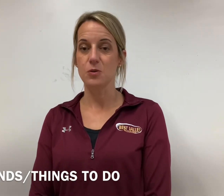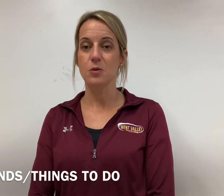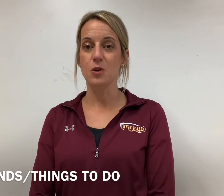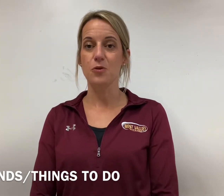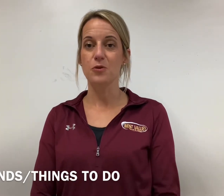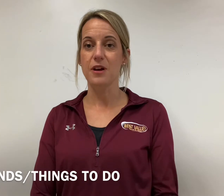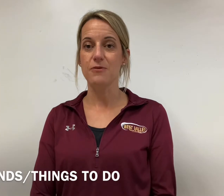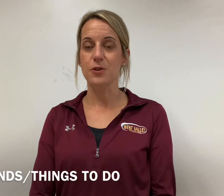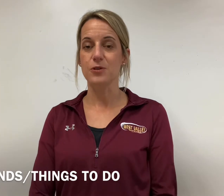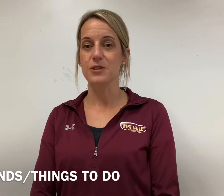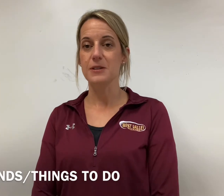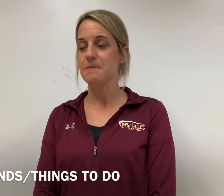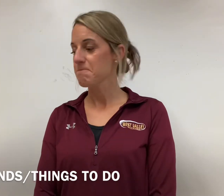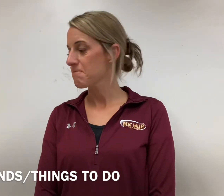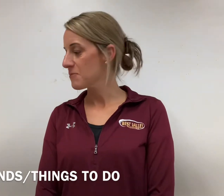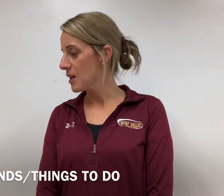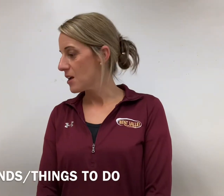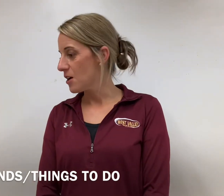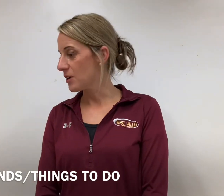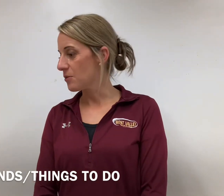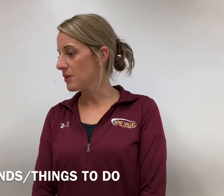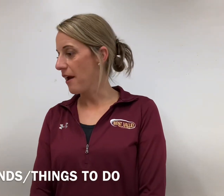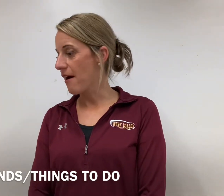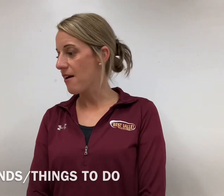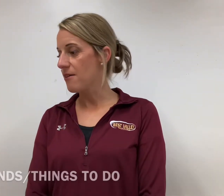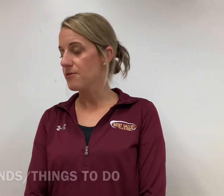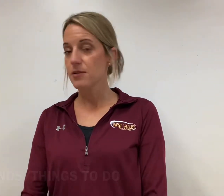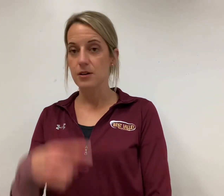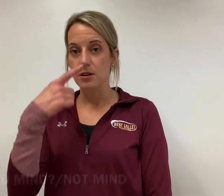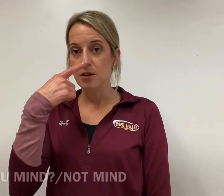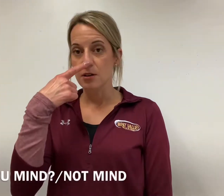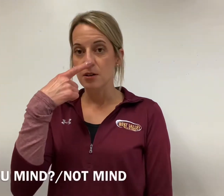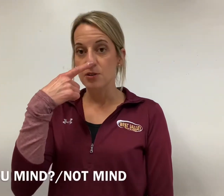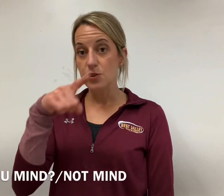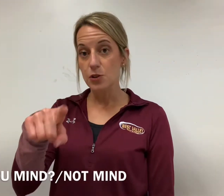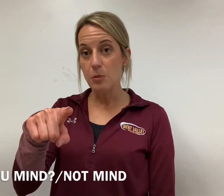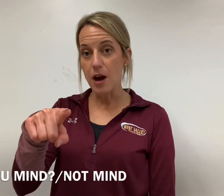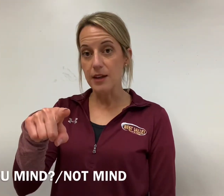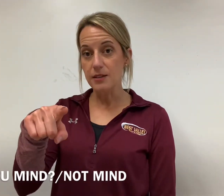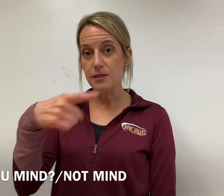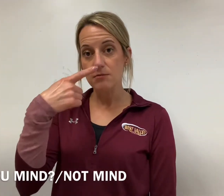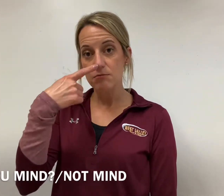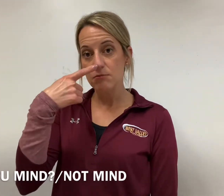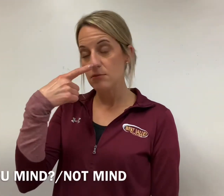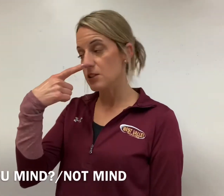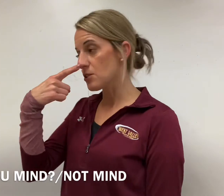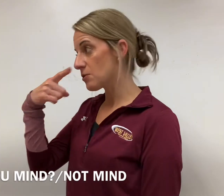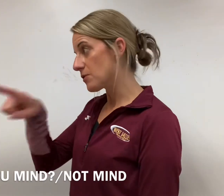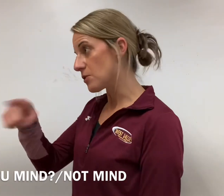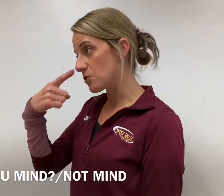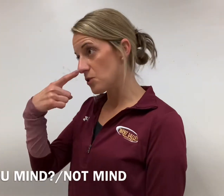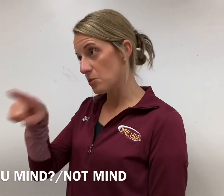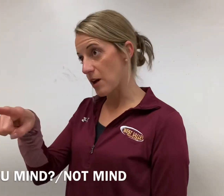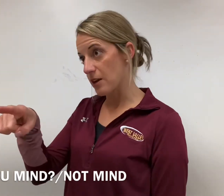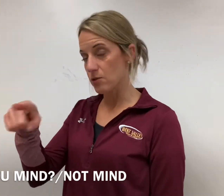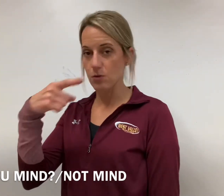we'll go through that first okay we have do you mind this is review do you mind or